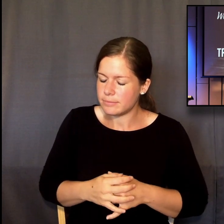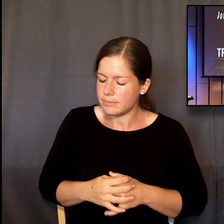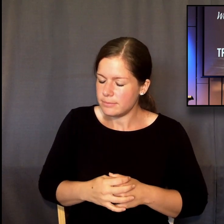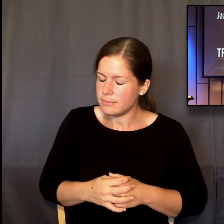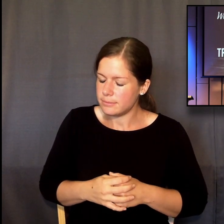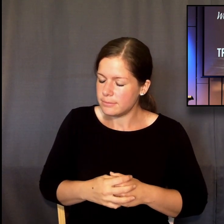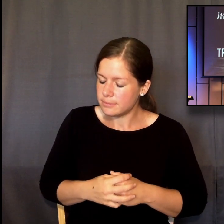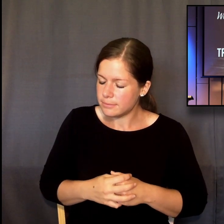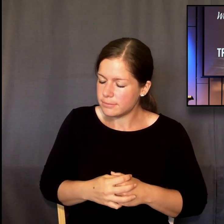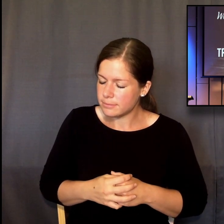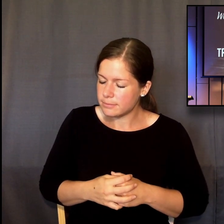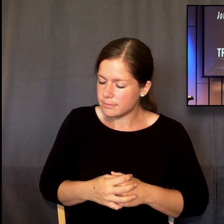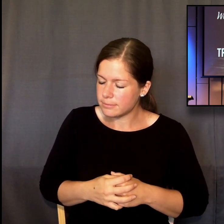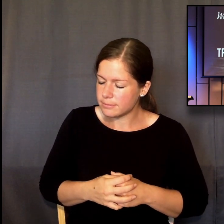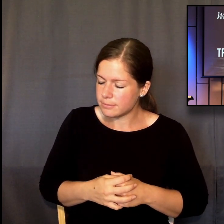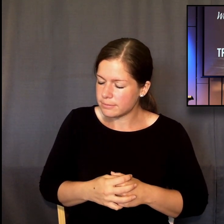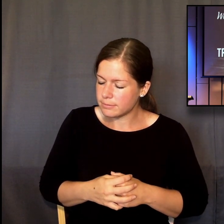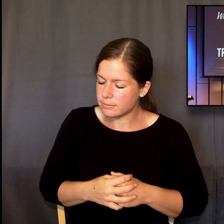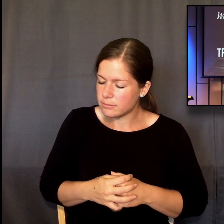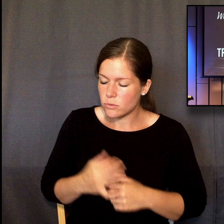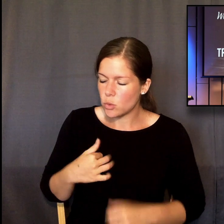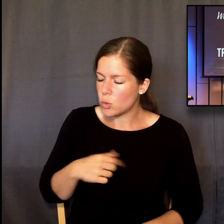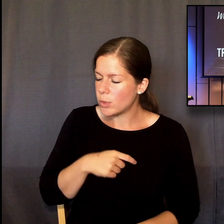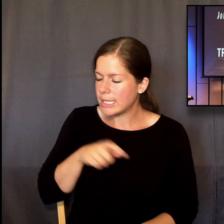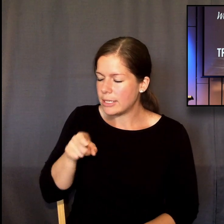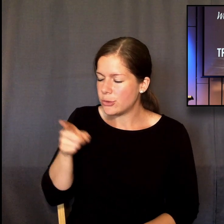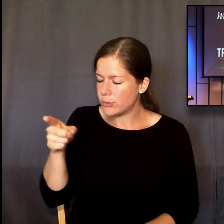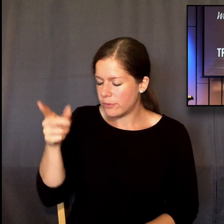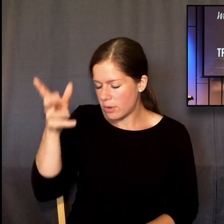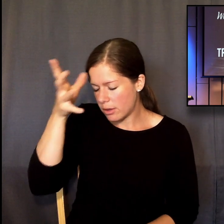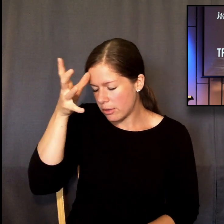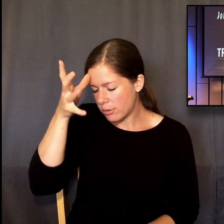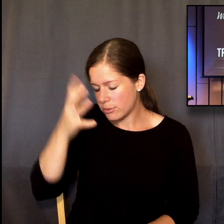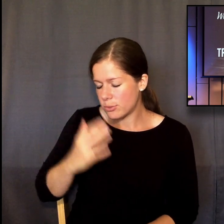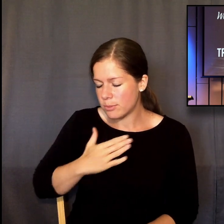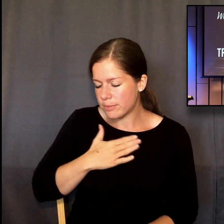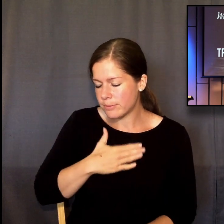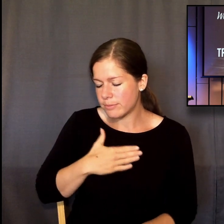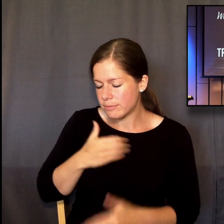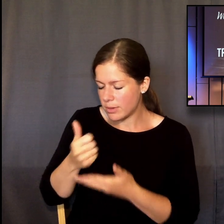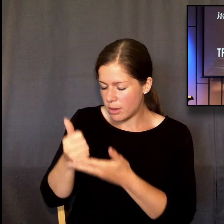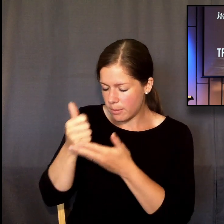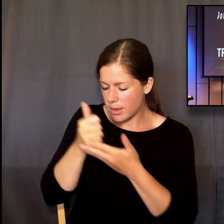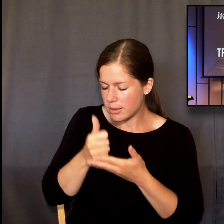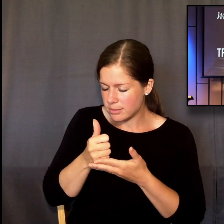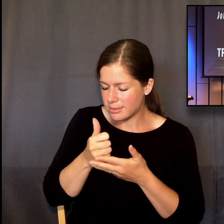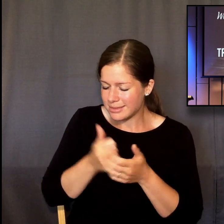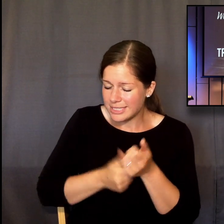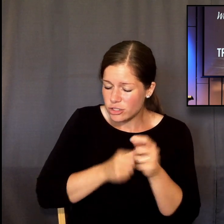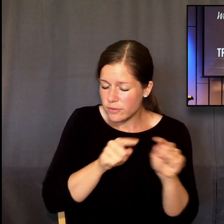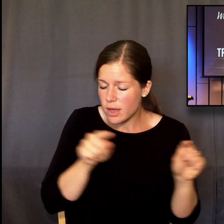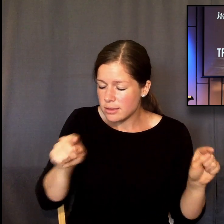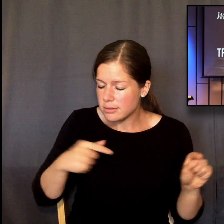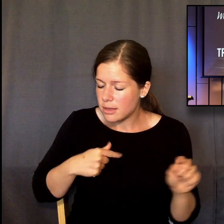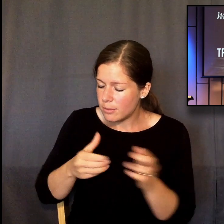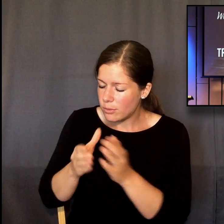in front of our eyes. We need you for that, Father. So please help us. Help each of us, I pray.